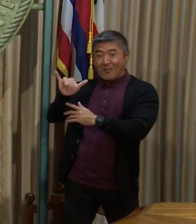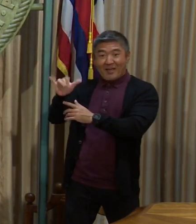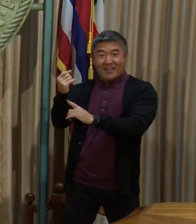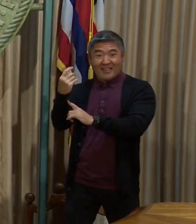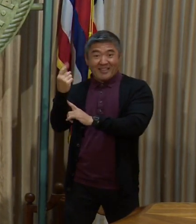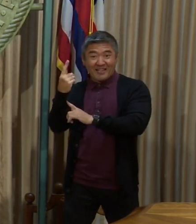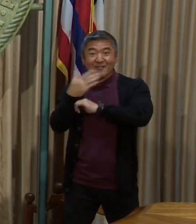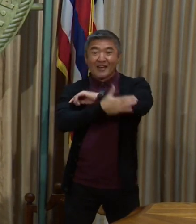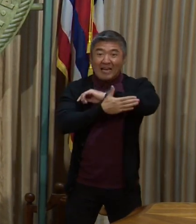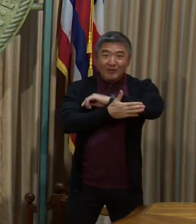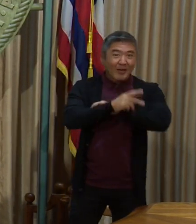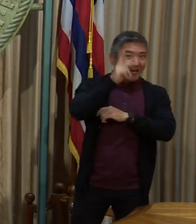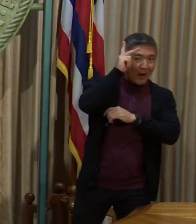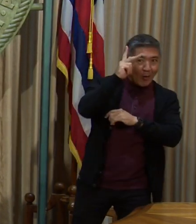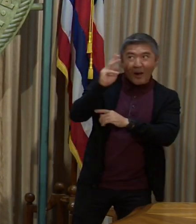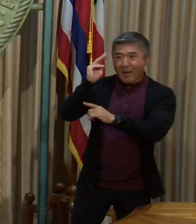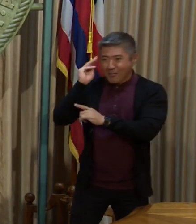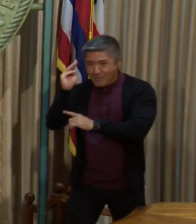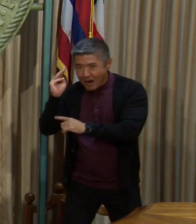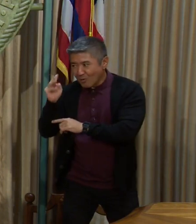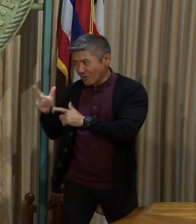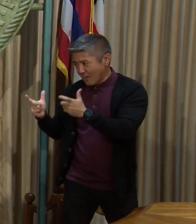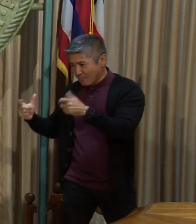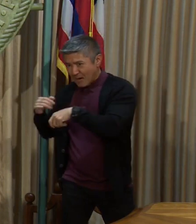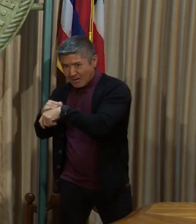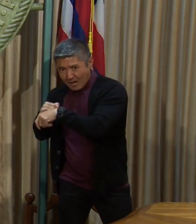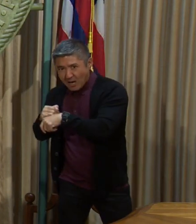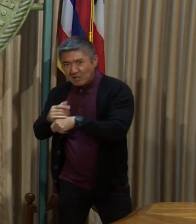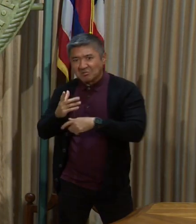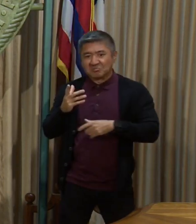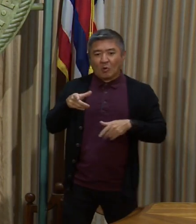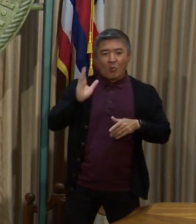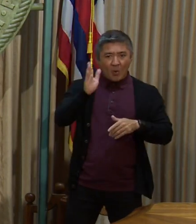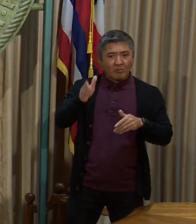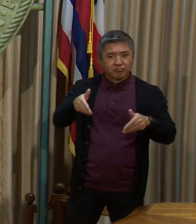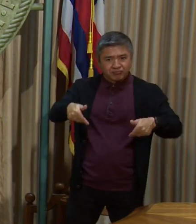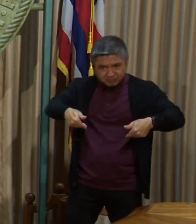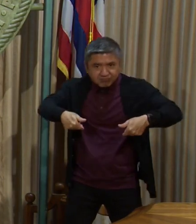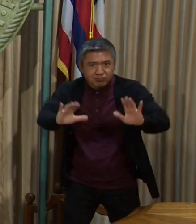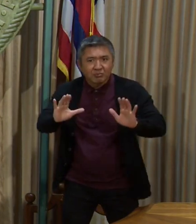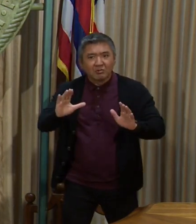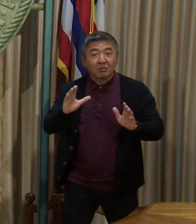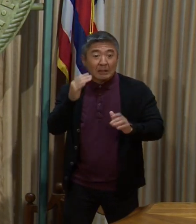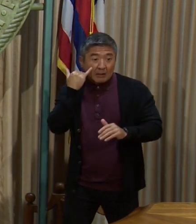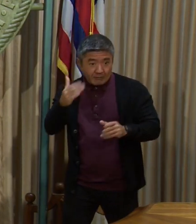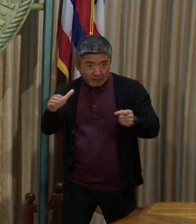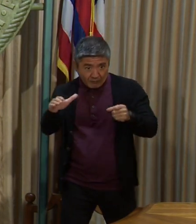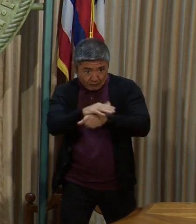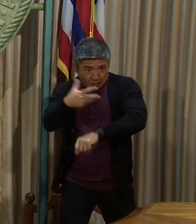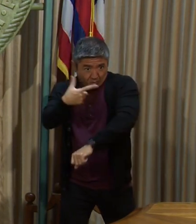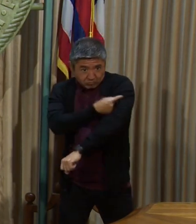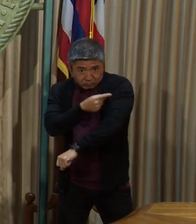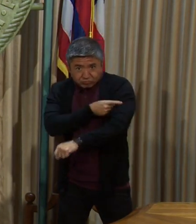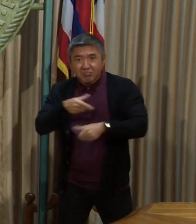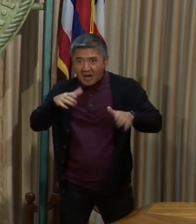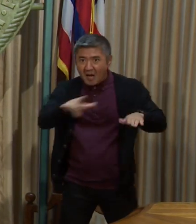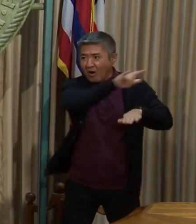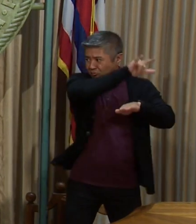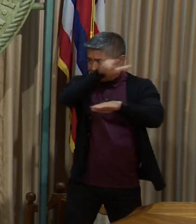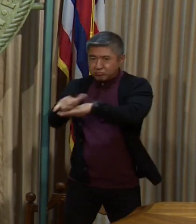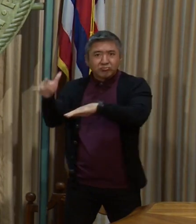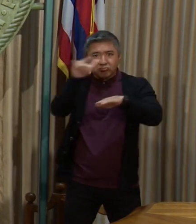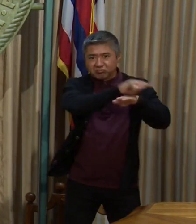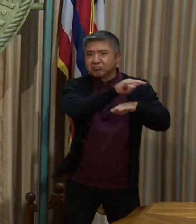counties of Hawaii, Maui, and Kauai will grant exceptions to fully vaccinated inter-county travelers who were